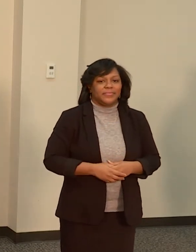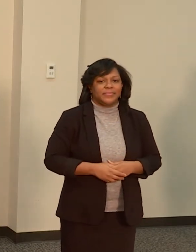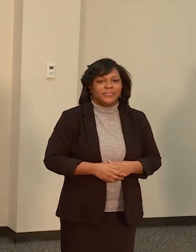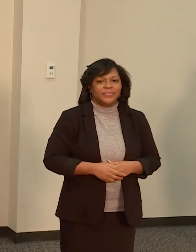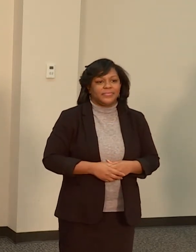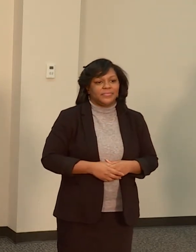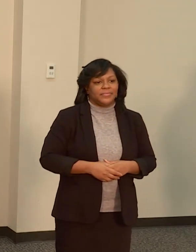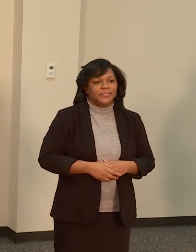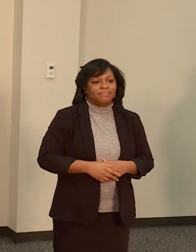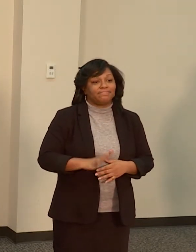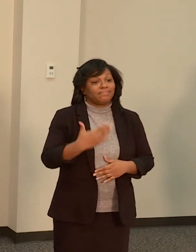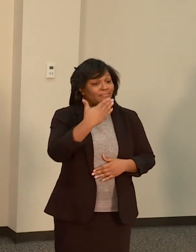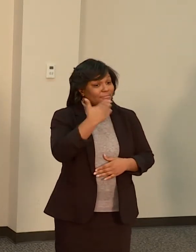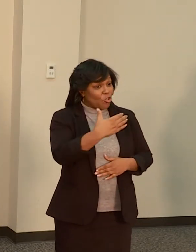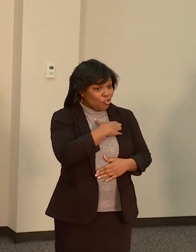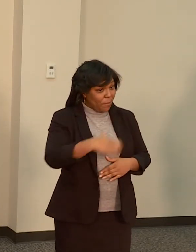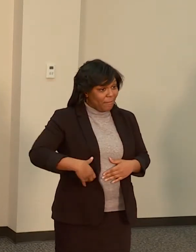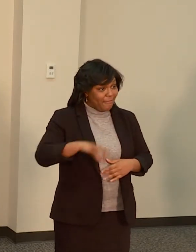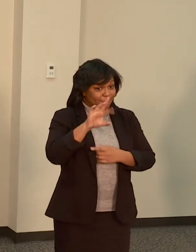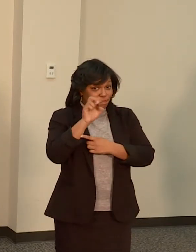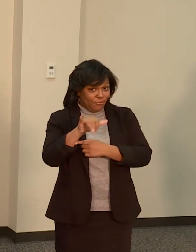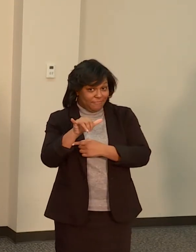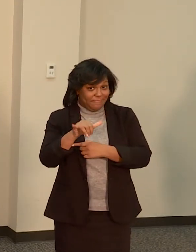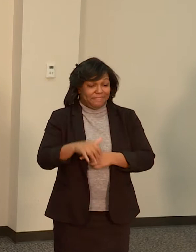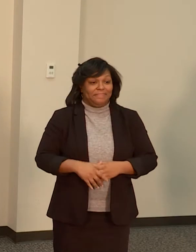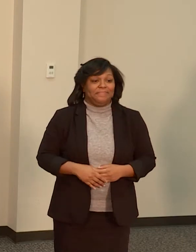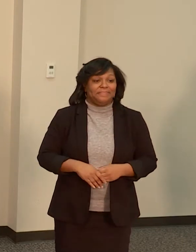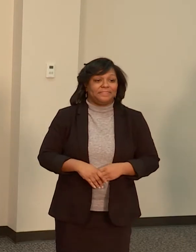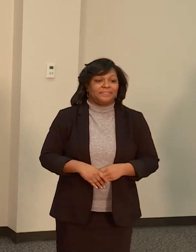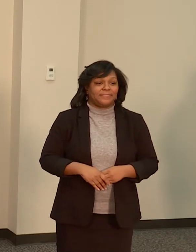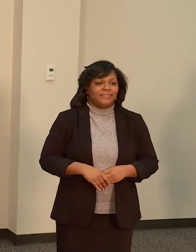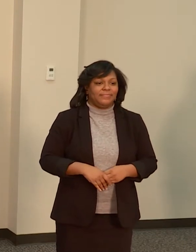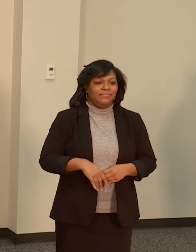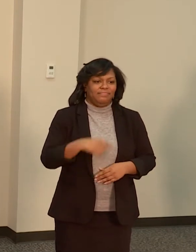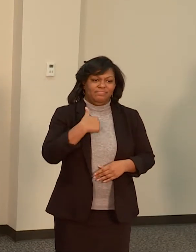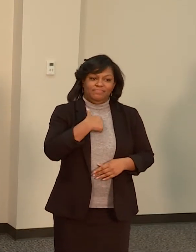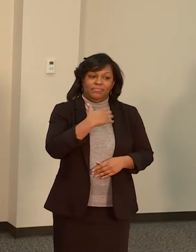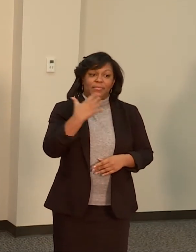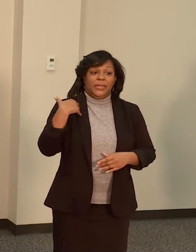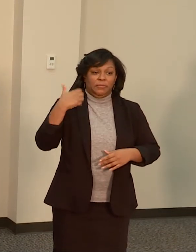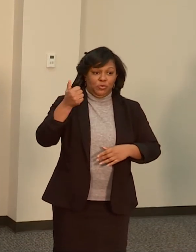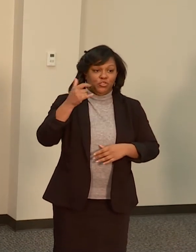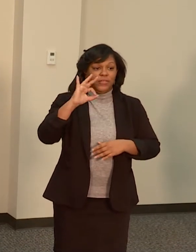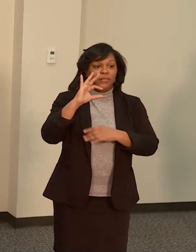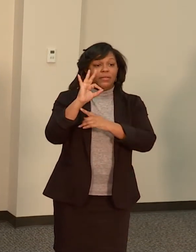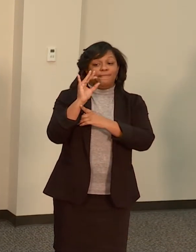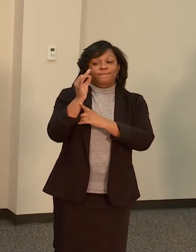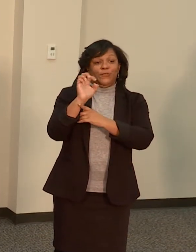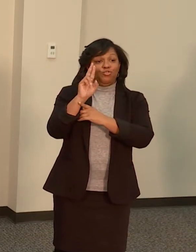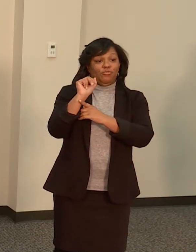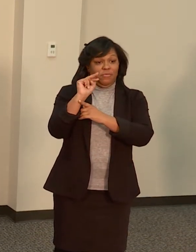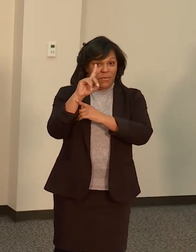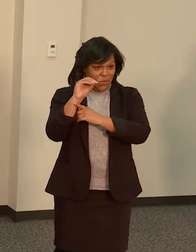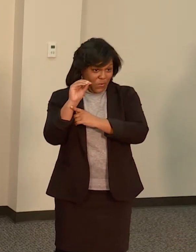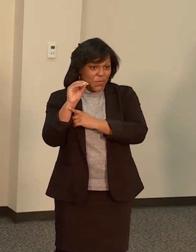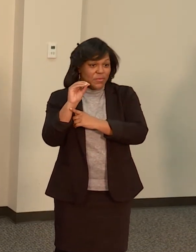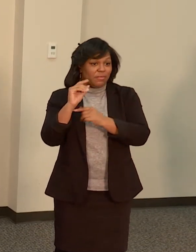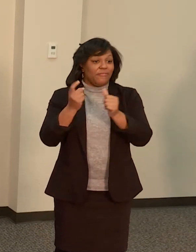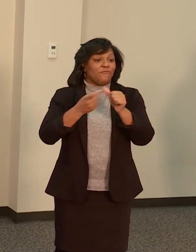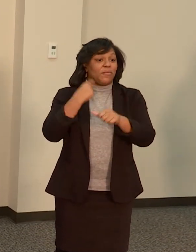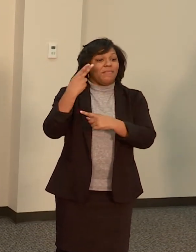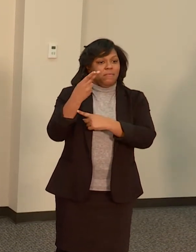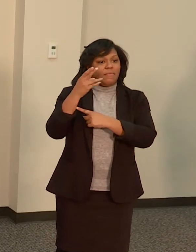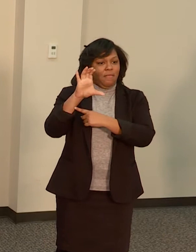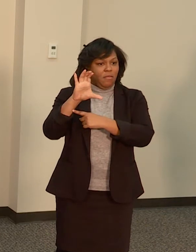Thank you, Mayor Frey. Hello, I am Commissioner Irene Fernando from Hennepin County District 2. Hennepin County is thrilled to